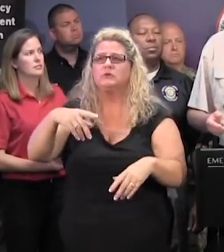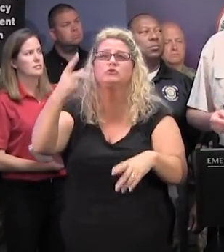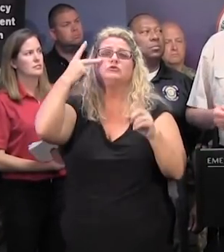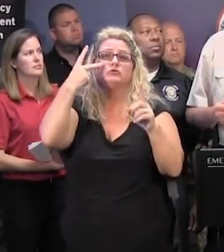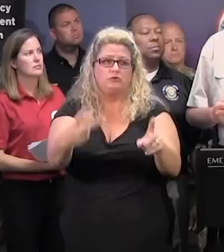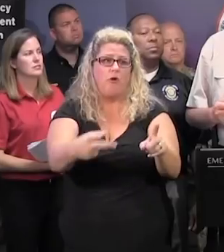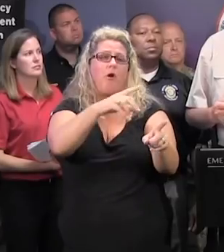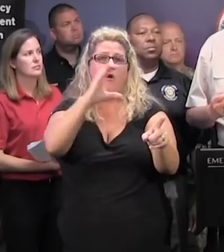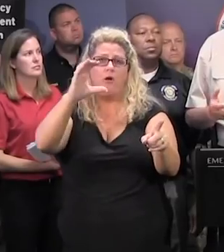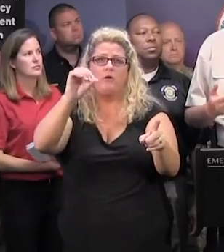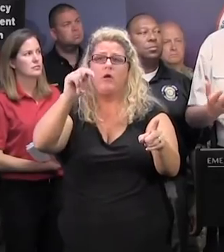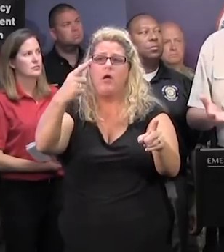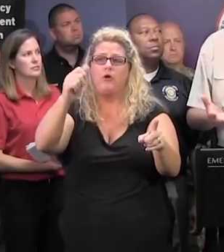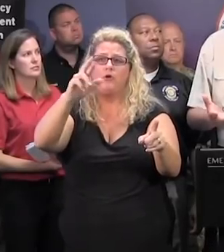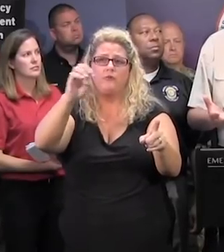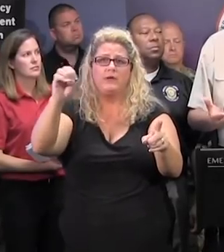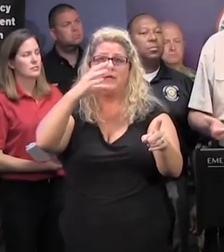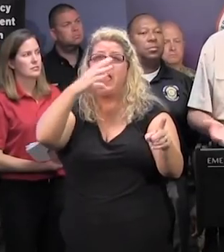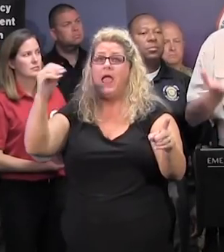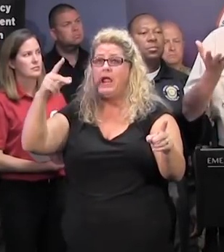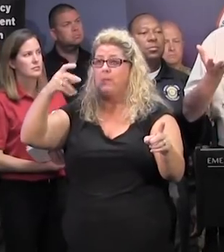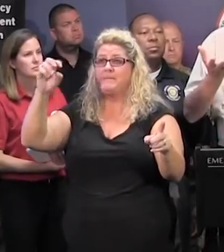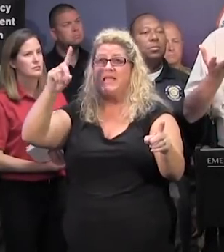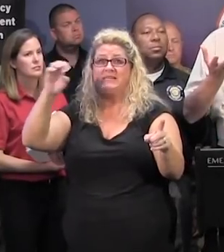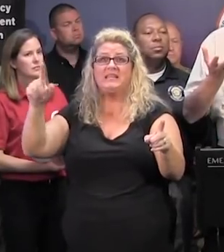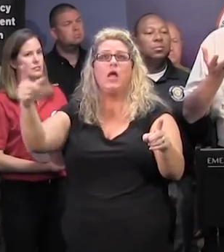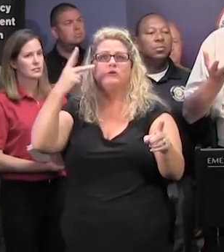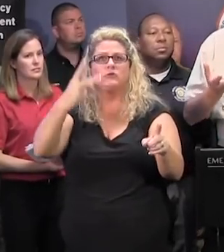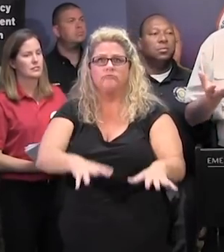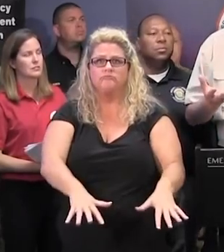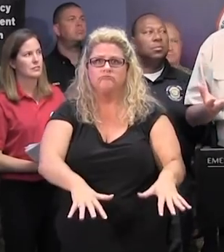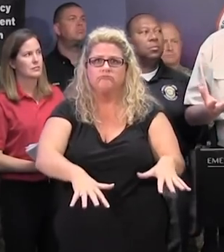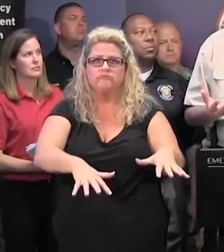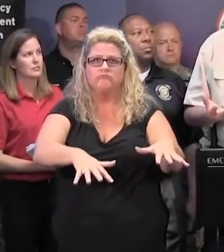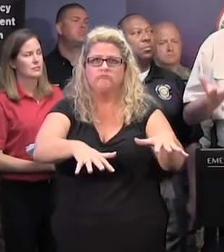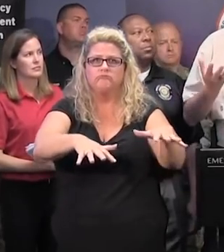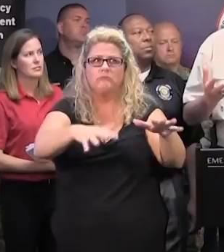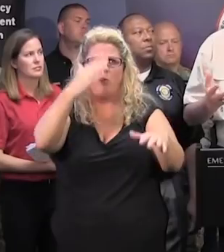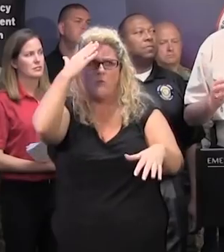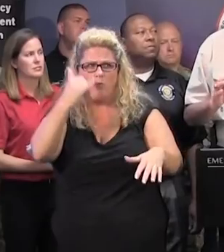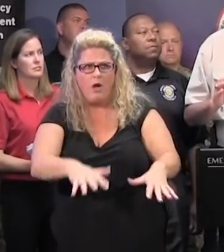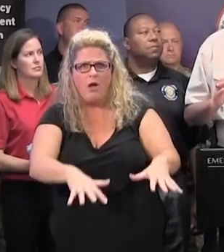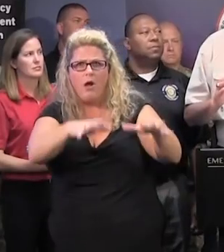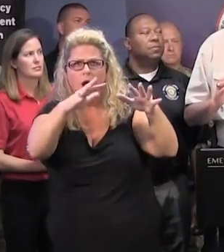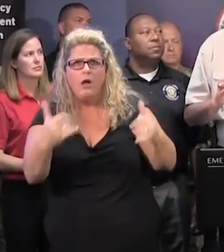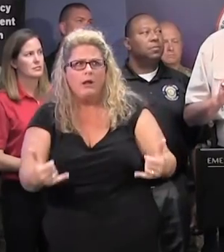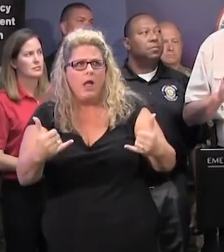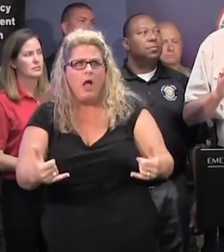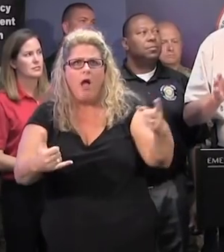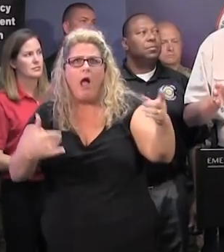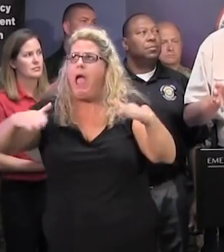Congaree and also the Great PD come up overnight. And they said, oh, no, why is the river rising? Because